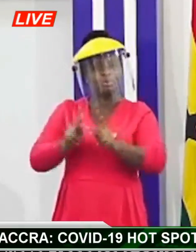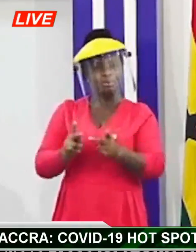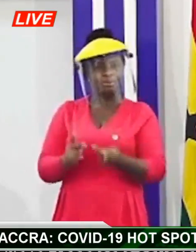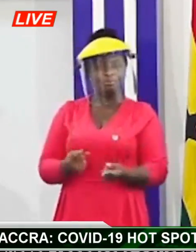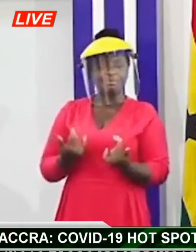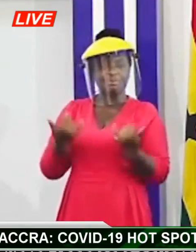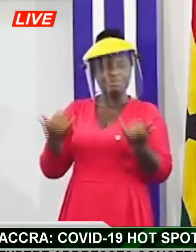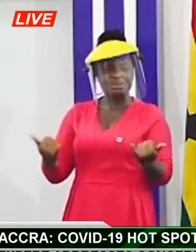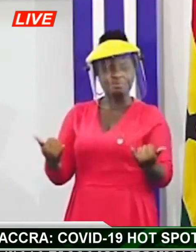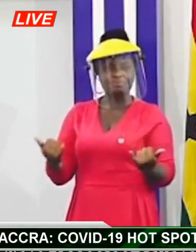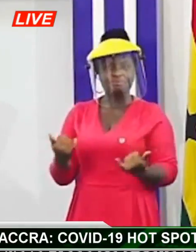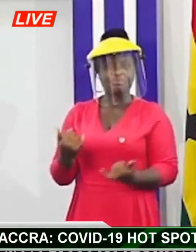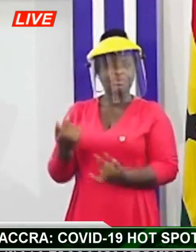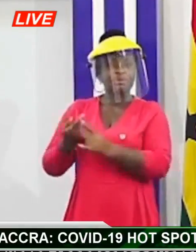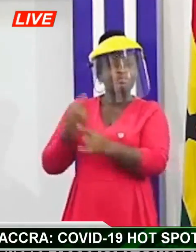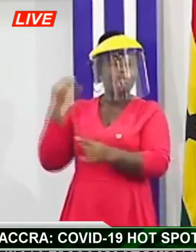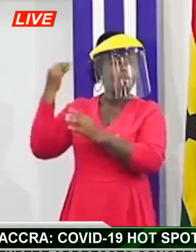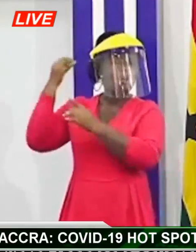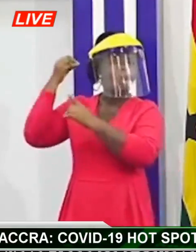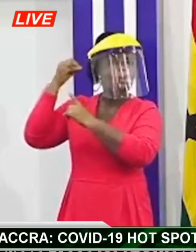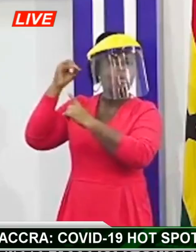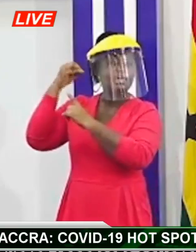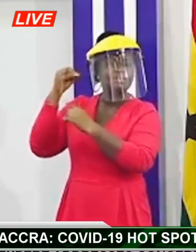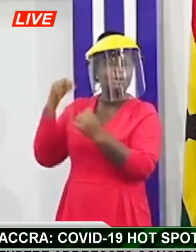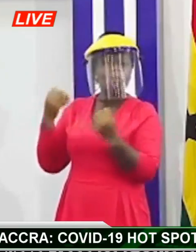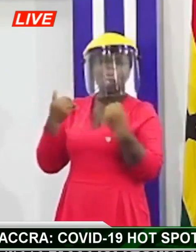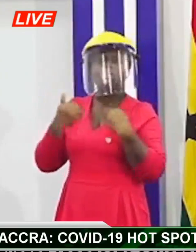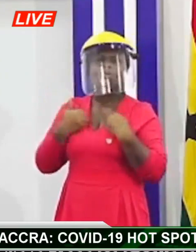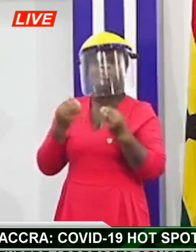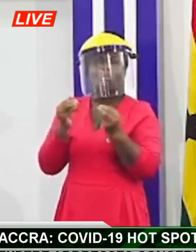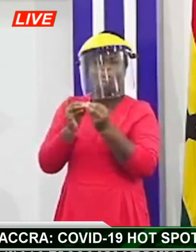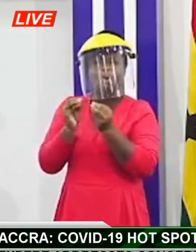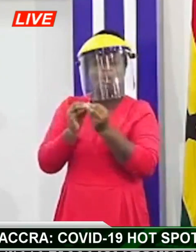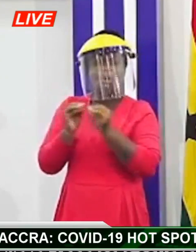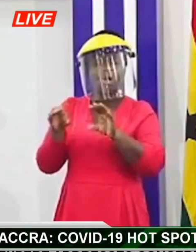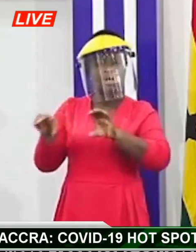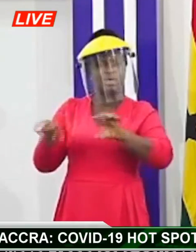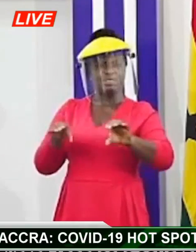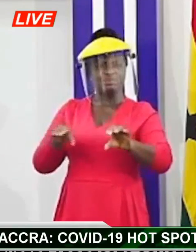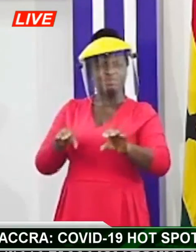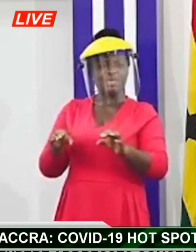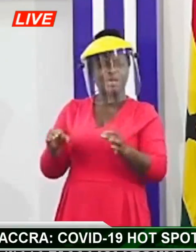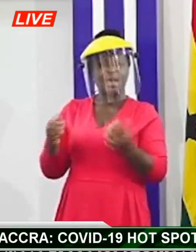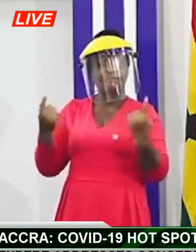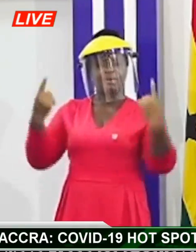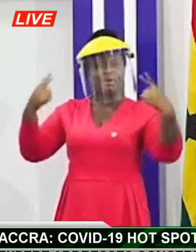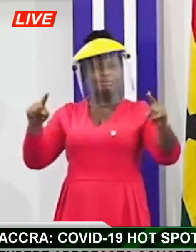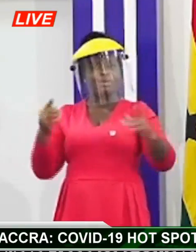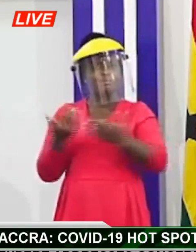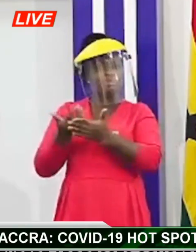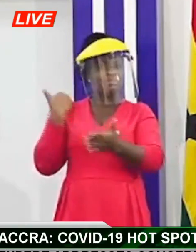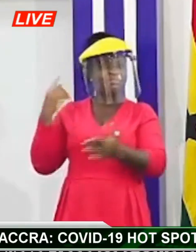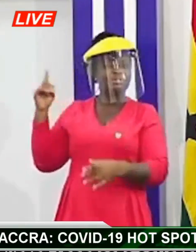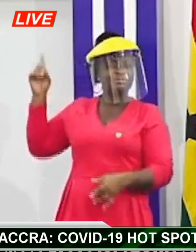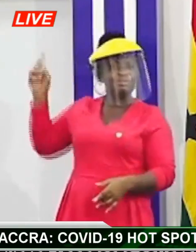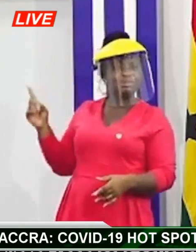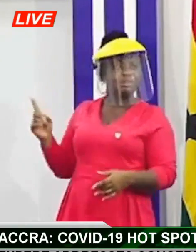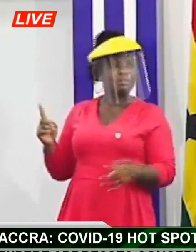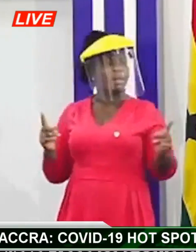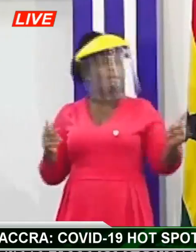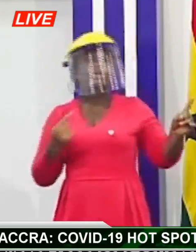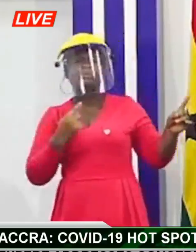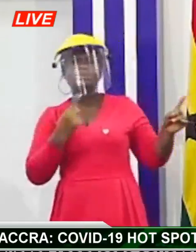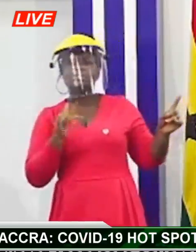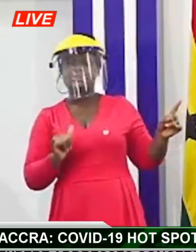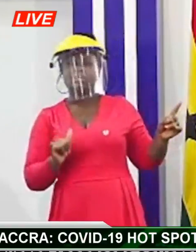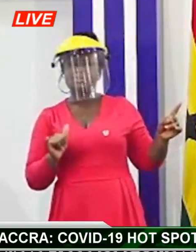there are records there's a lot of activities that are taking place before uh this fight but let me say that i